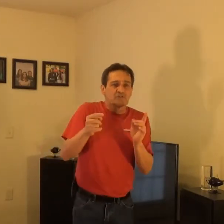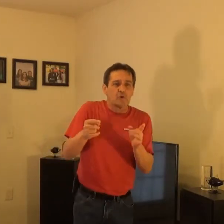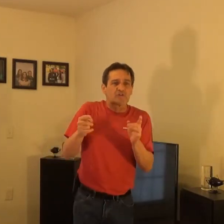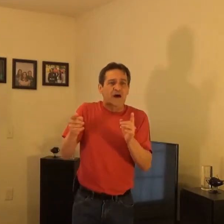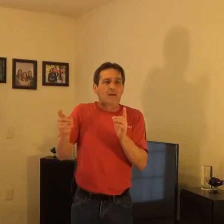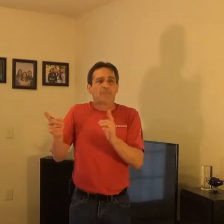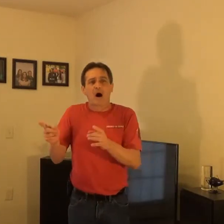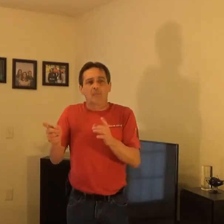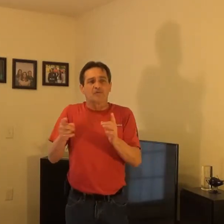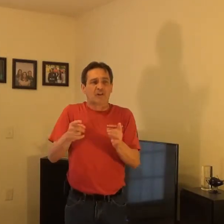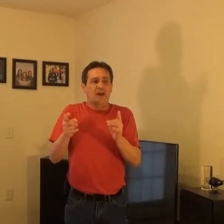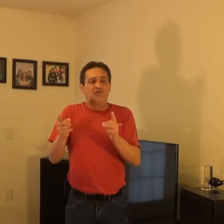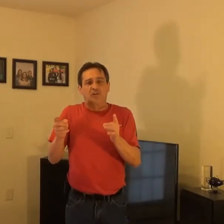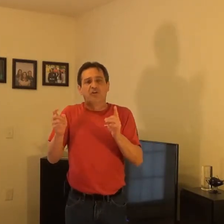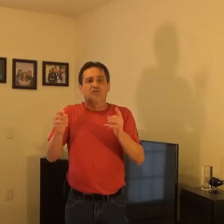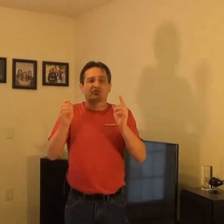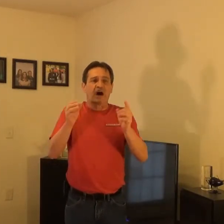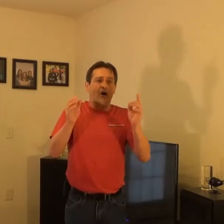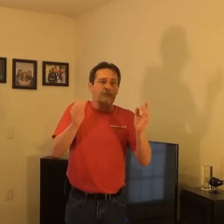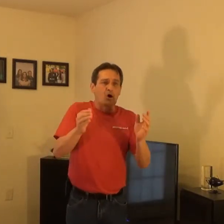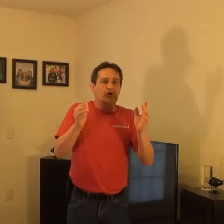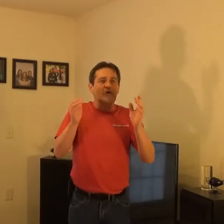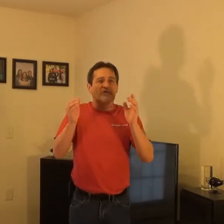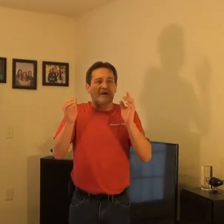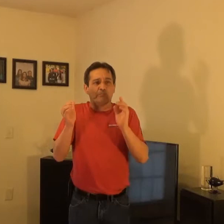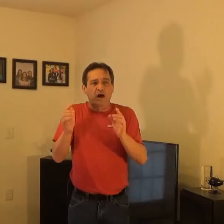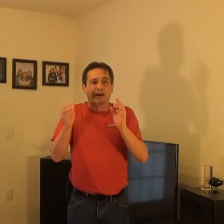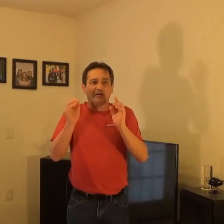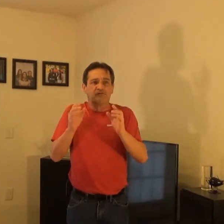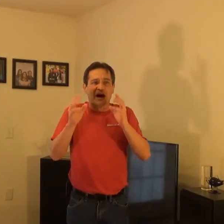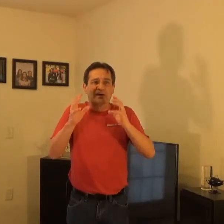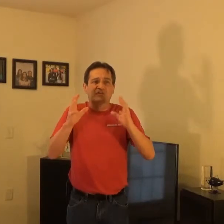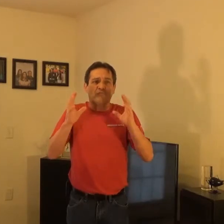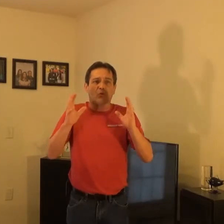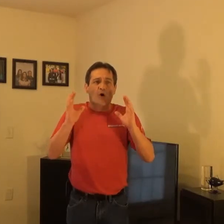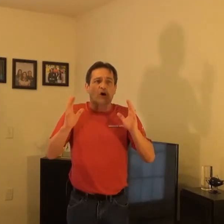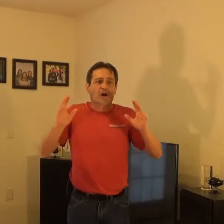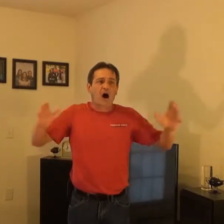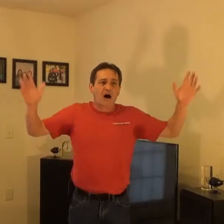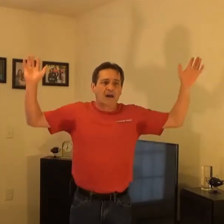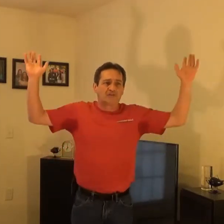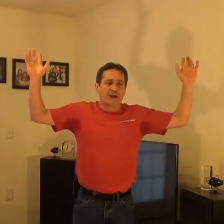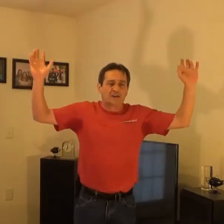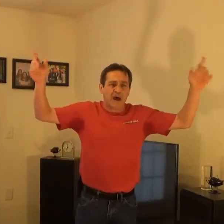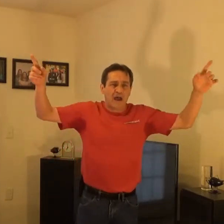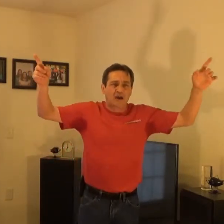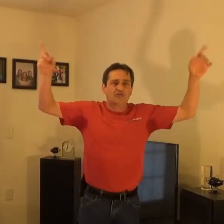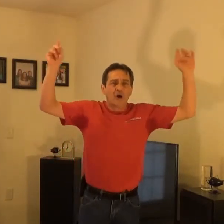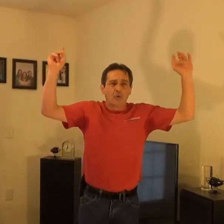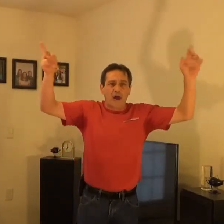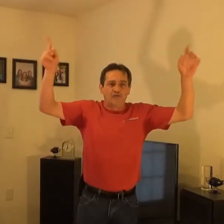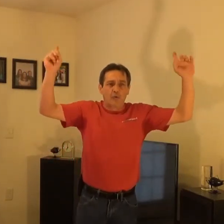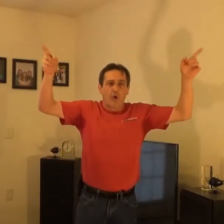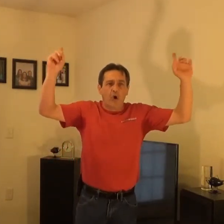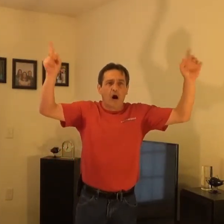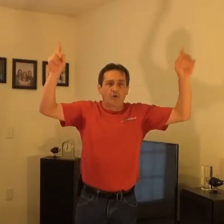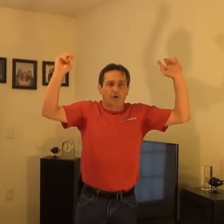suicide bombers and execution-style murderers and blatant defiance of the Word of God as they attack us. Rage a war on the